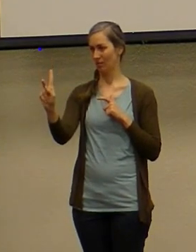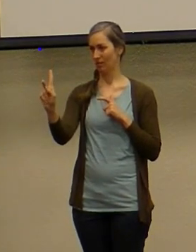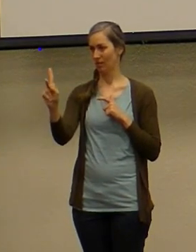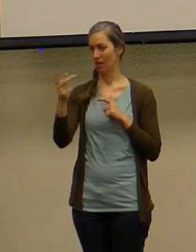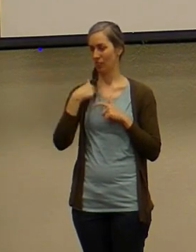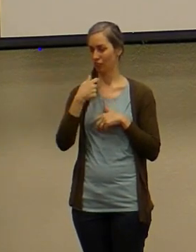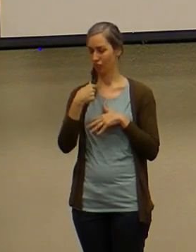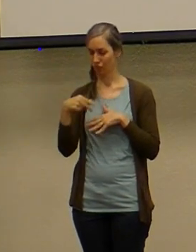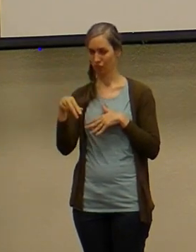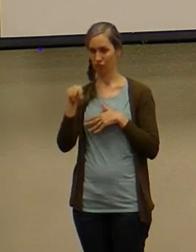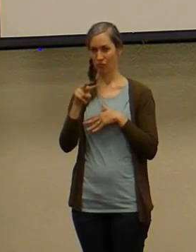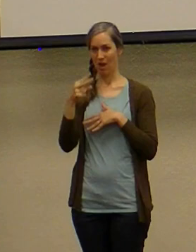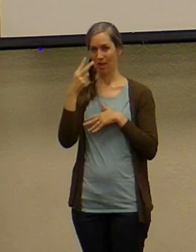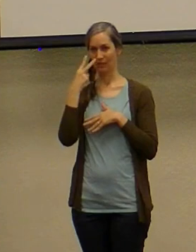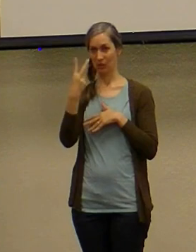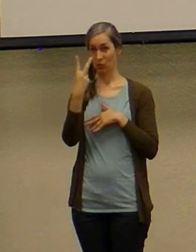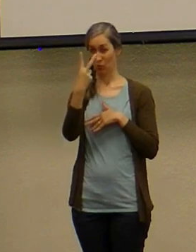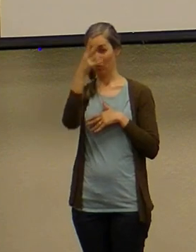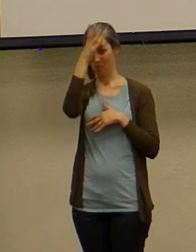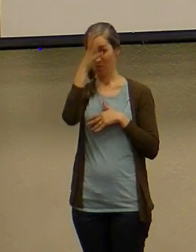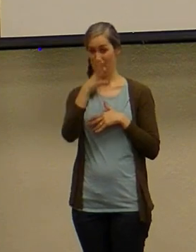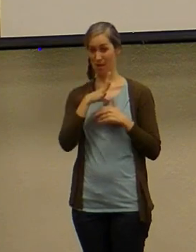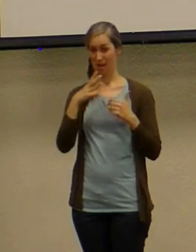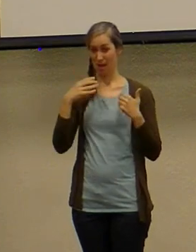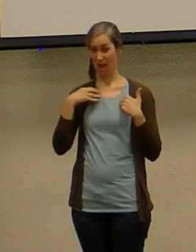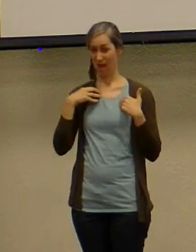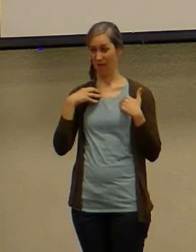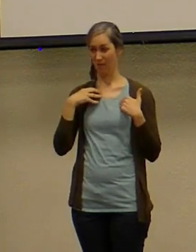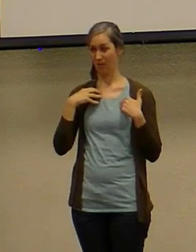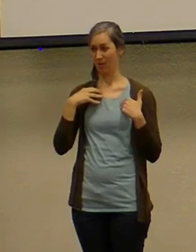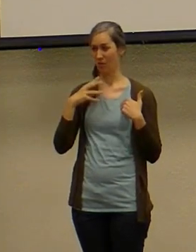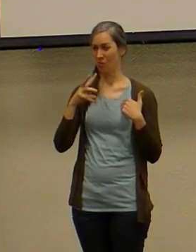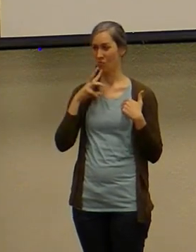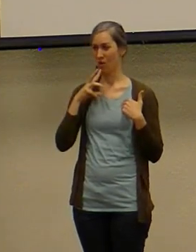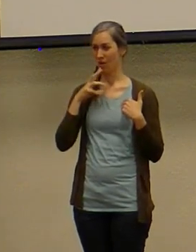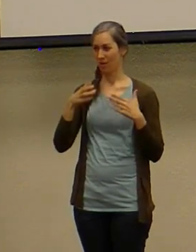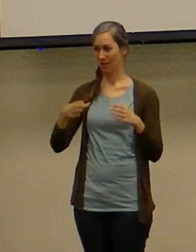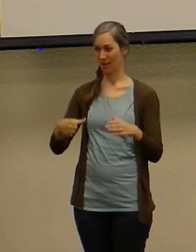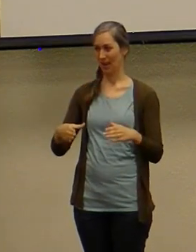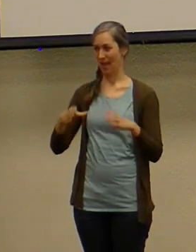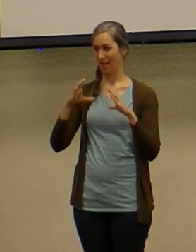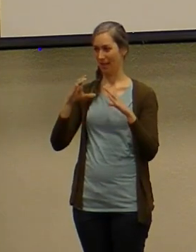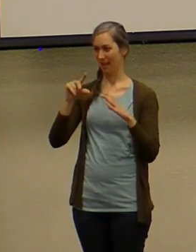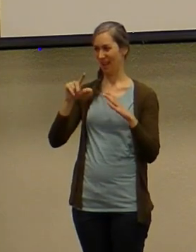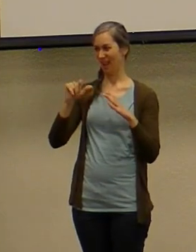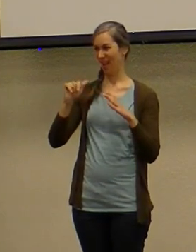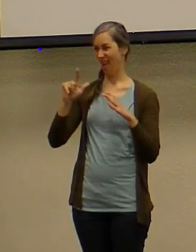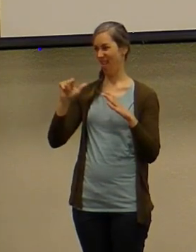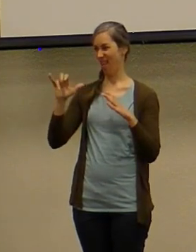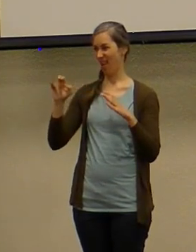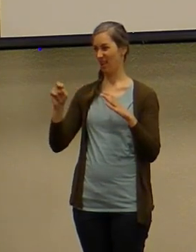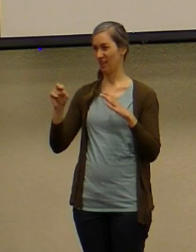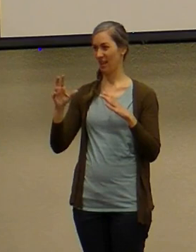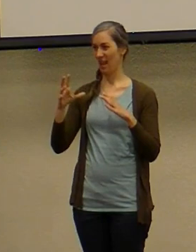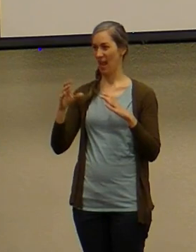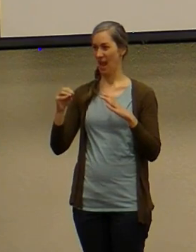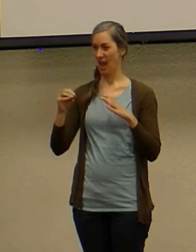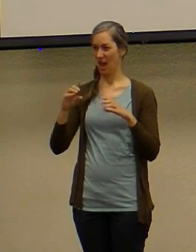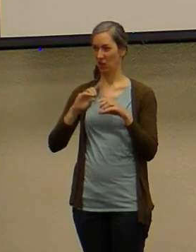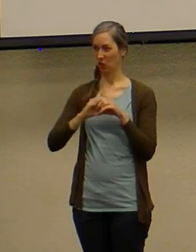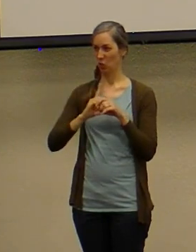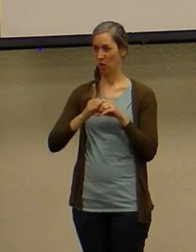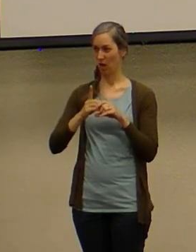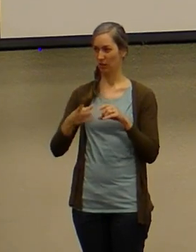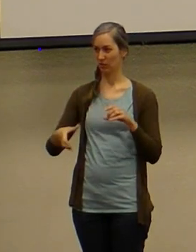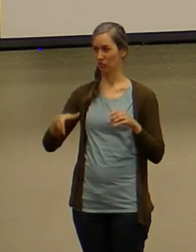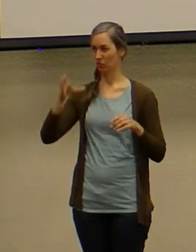guys walking around with a gallon of water and a bag of donuts and that was timothy and in that moment i thought to